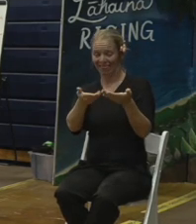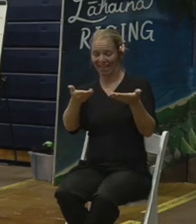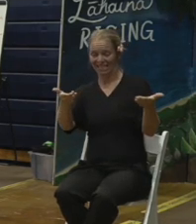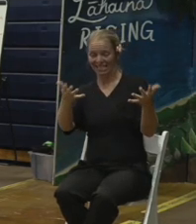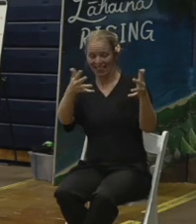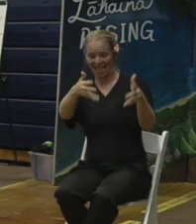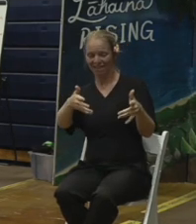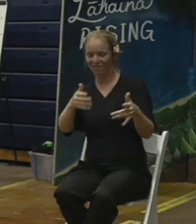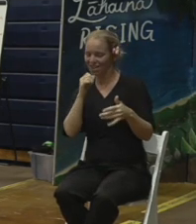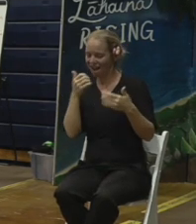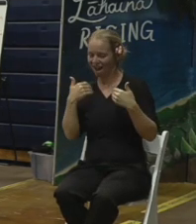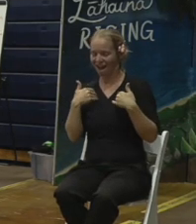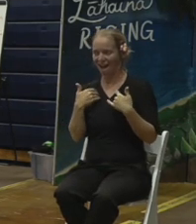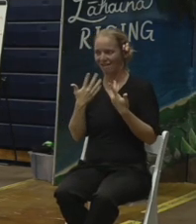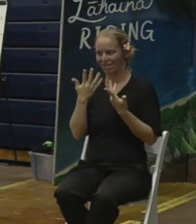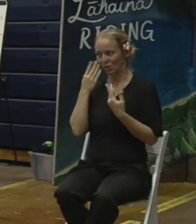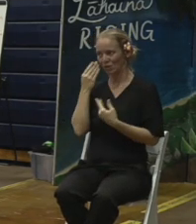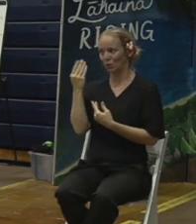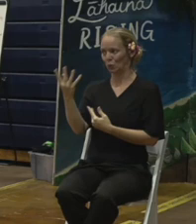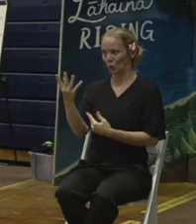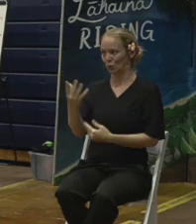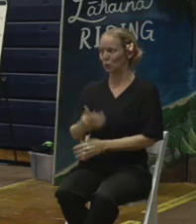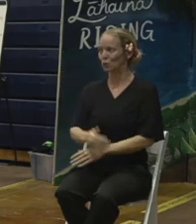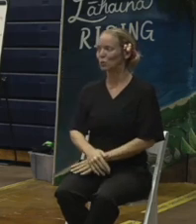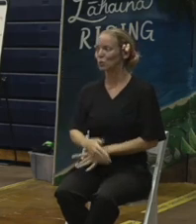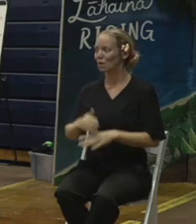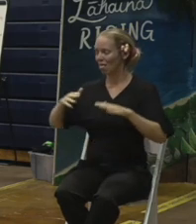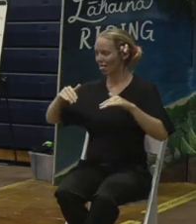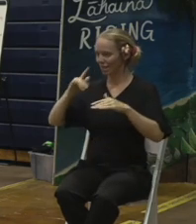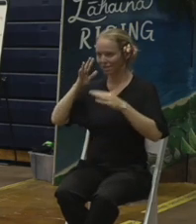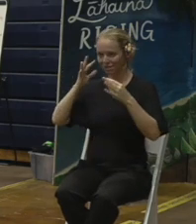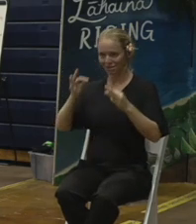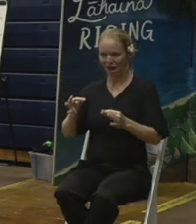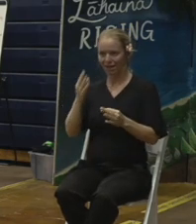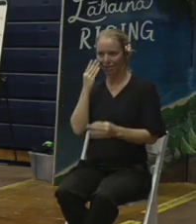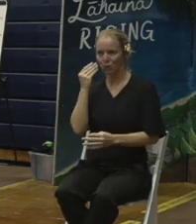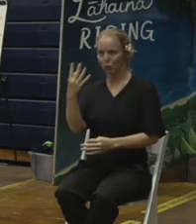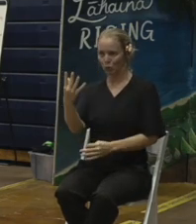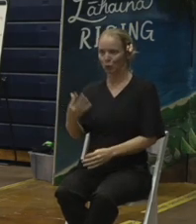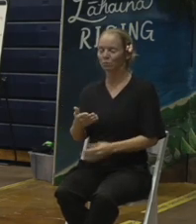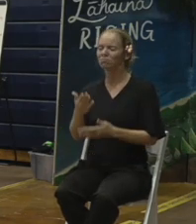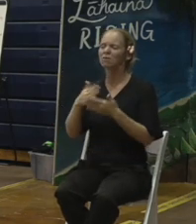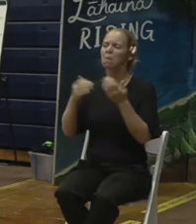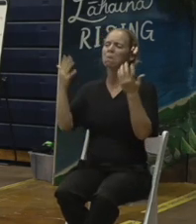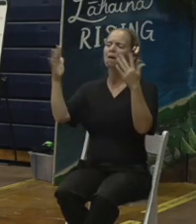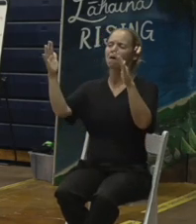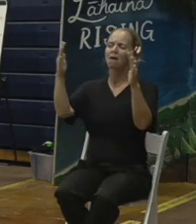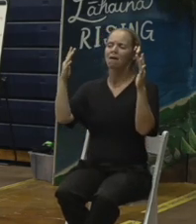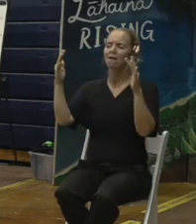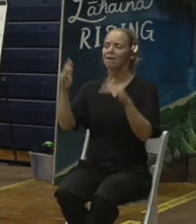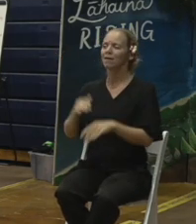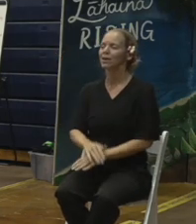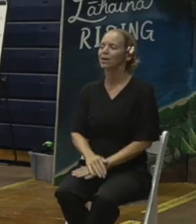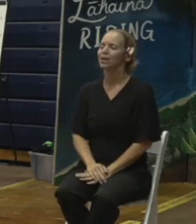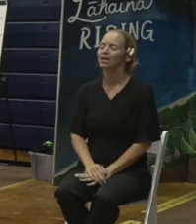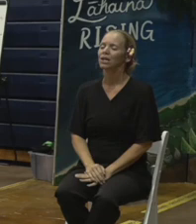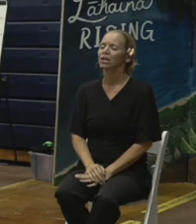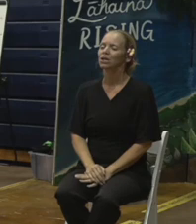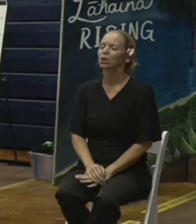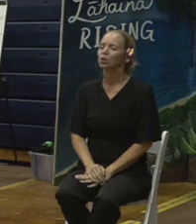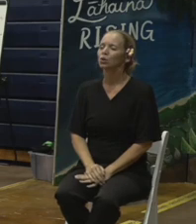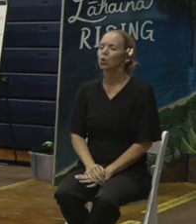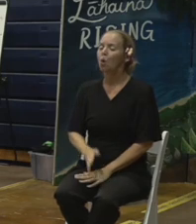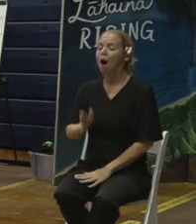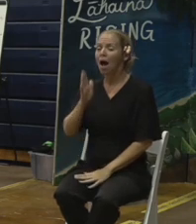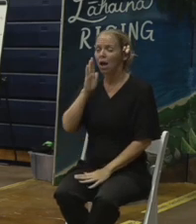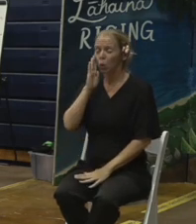burning question. Okay. Thank you. All right. You're going to hear a little bit about how we had a proposed project,